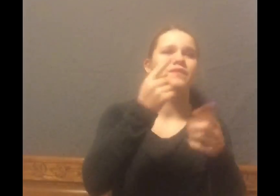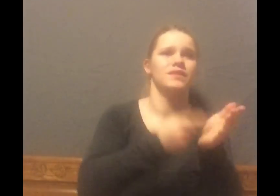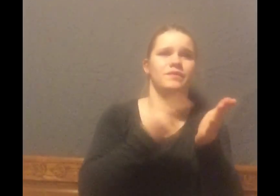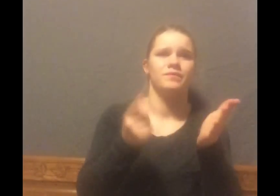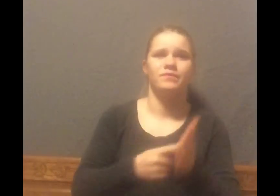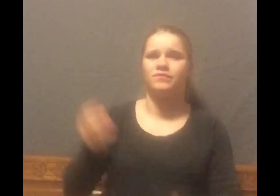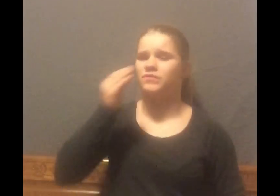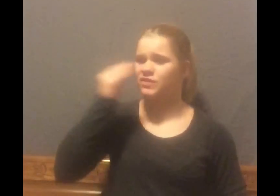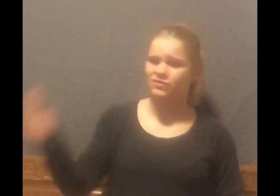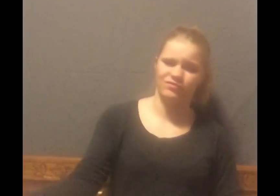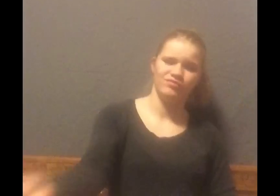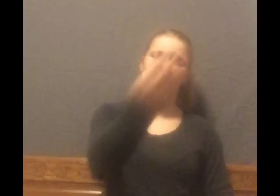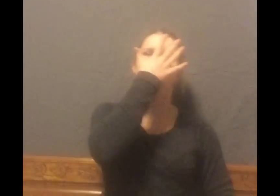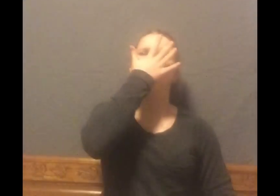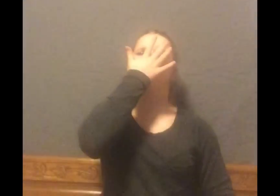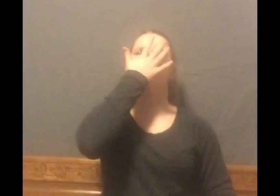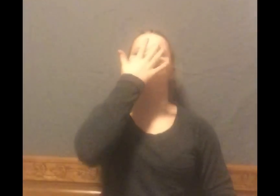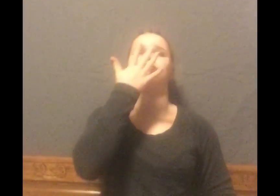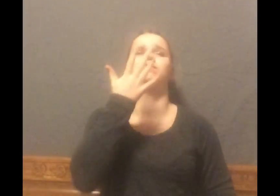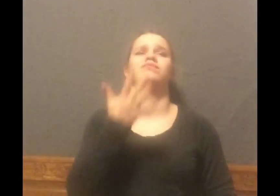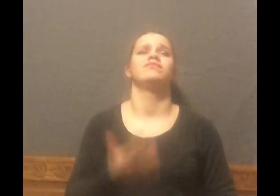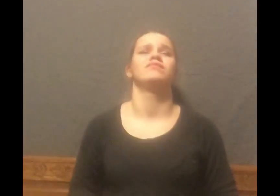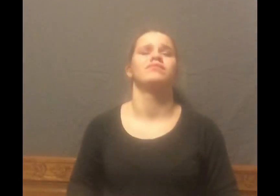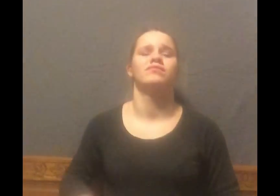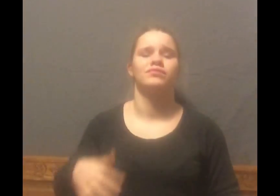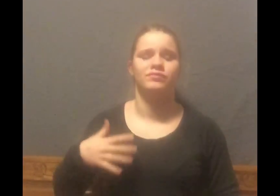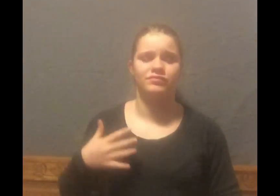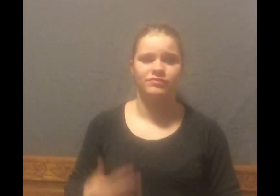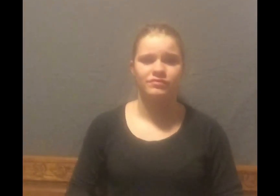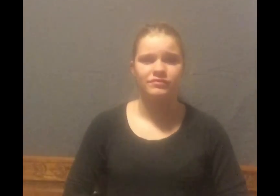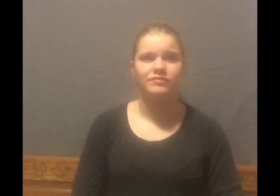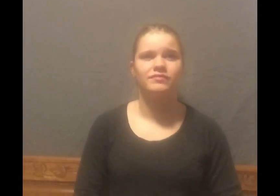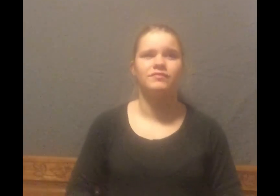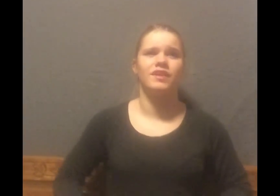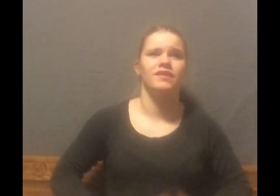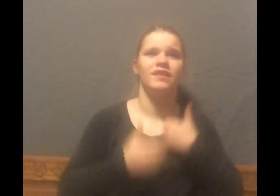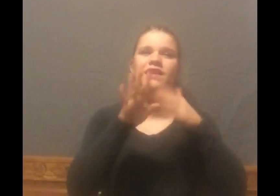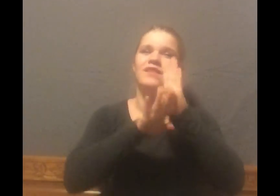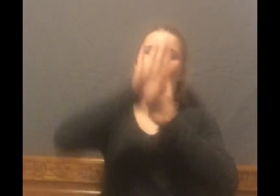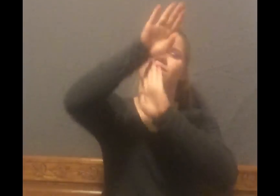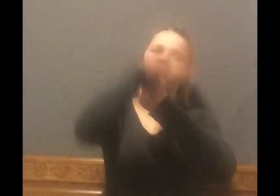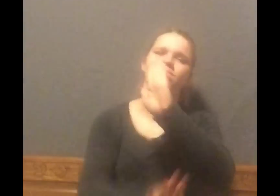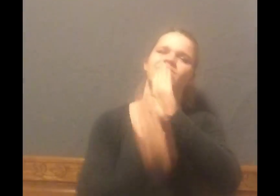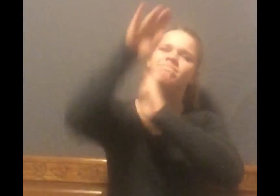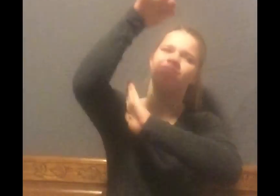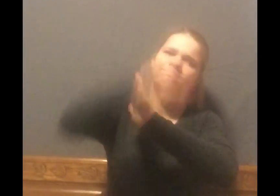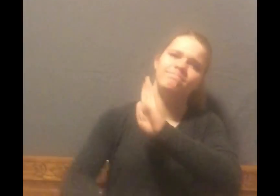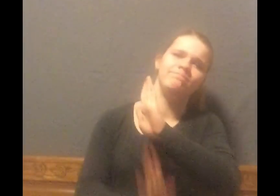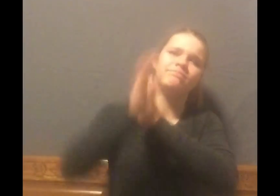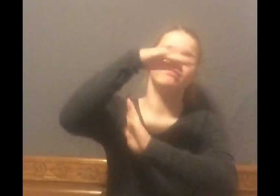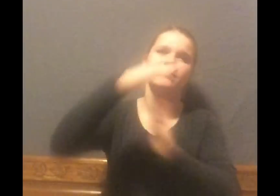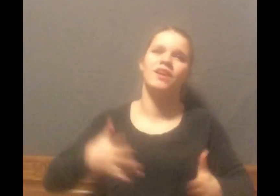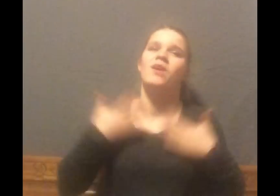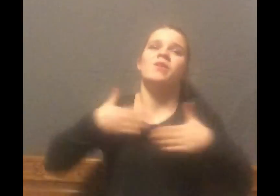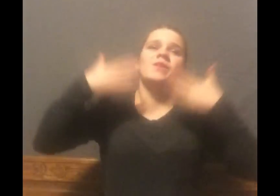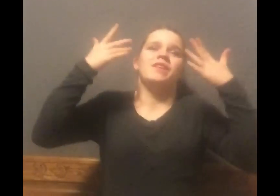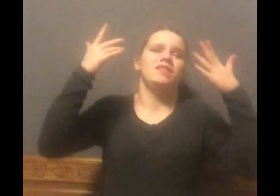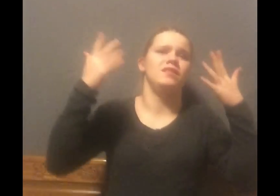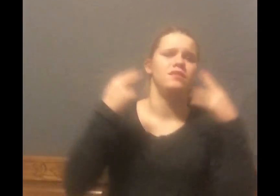right sometimes, but sometimes I did not Life's been a journey, I've seen